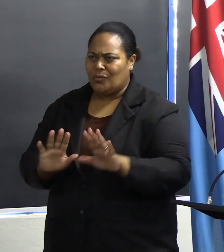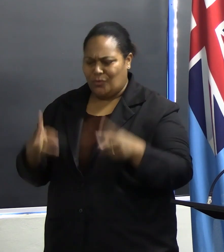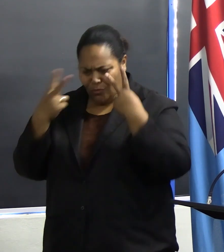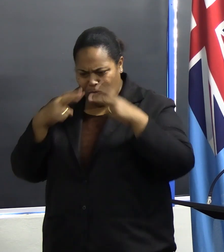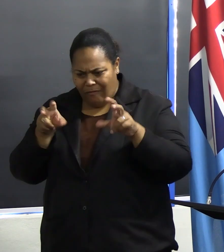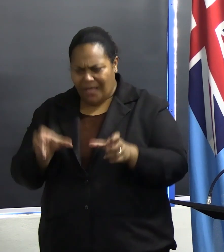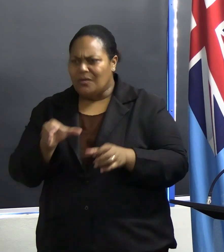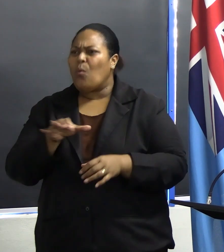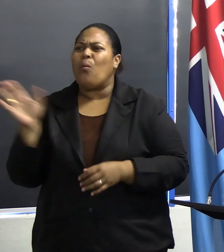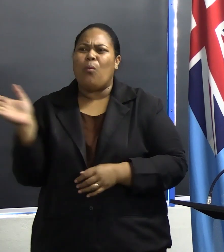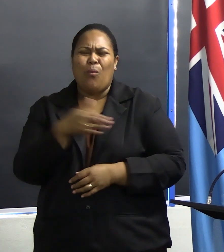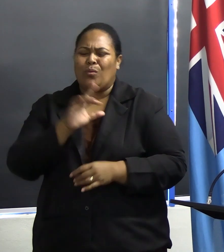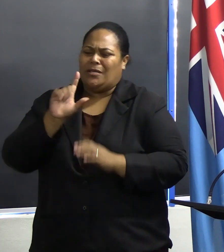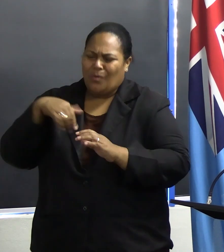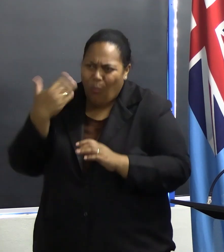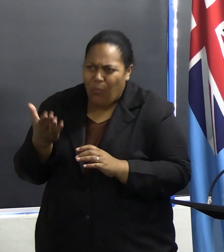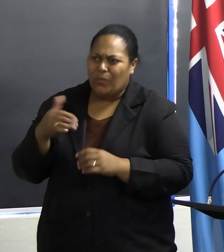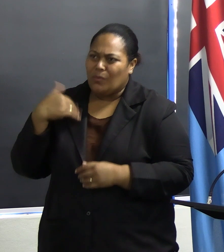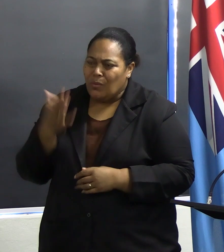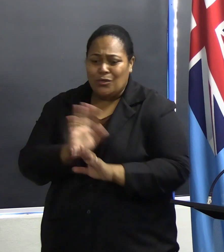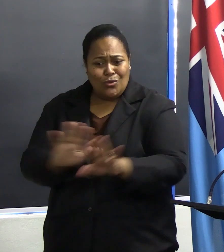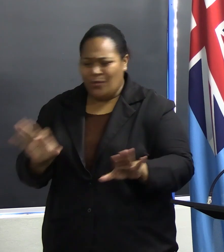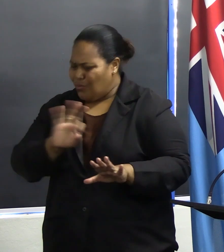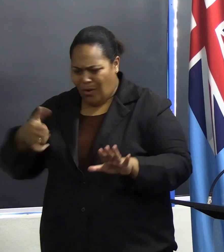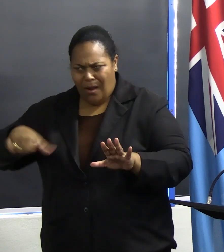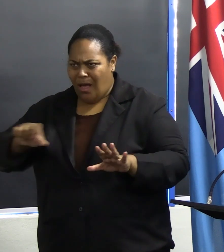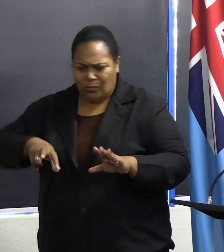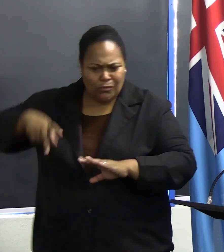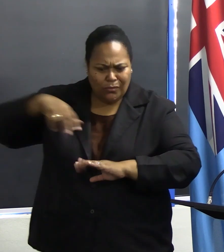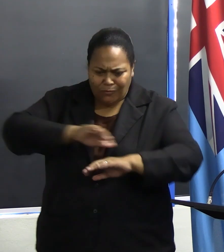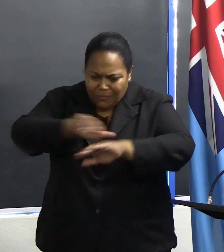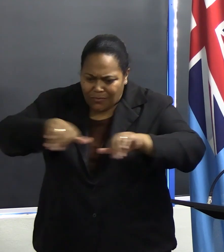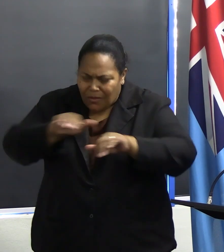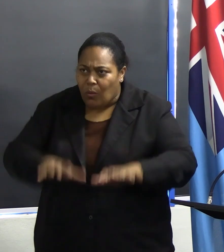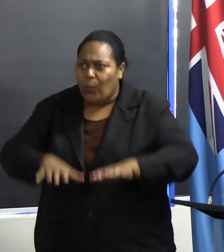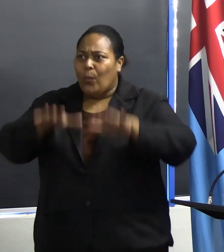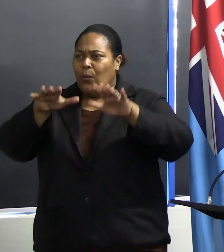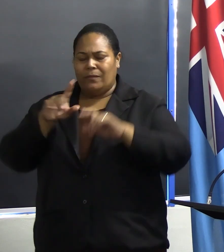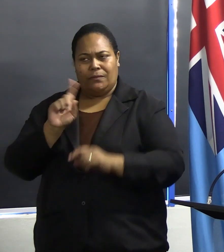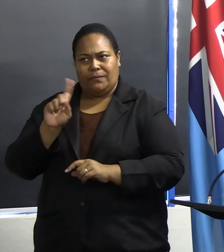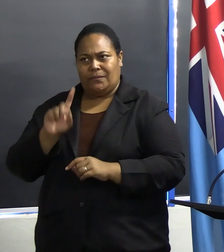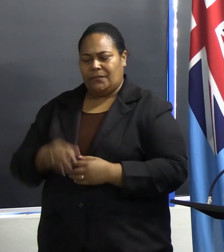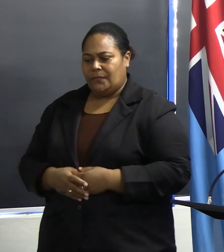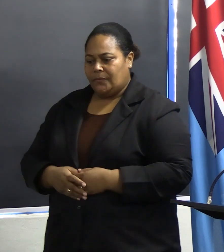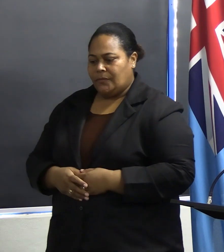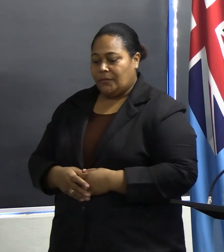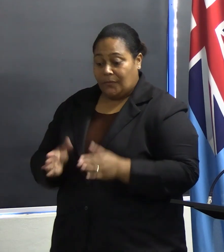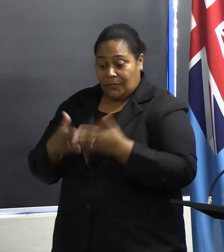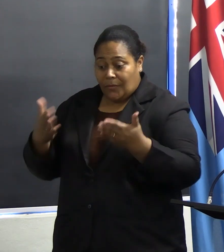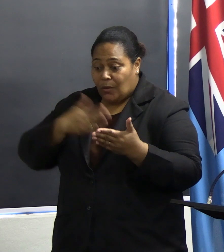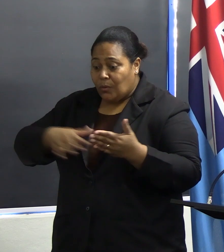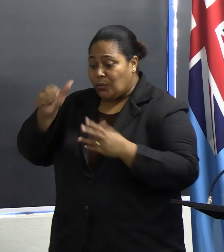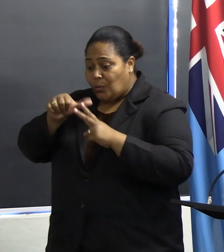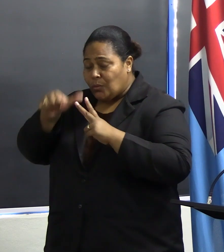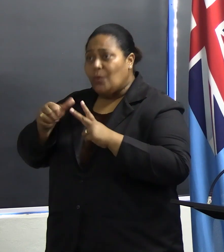all times, and children must not be allowed to swim in flooded waters. At this juncture, I would like also to